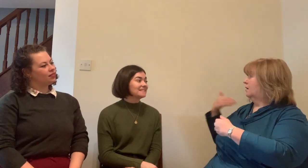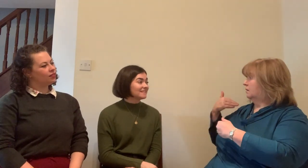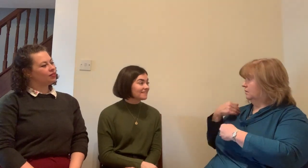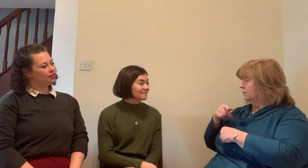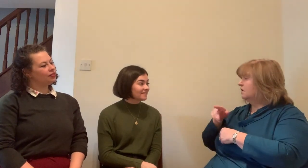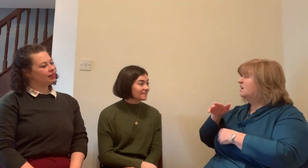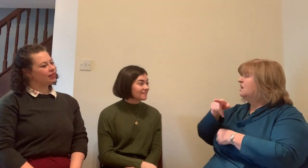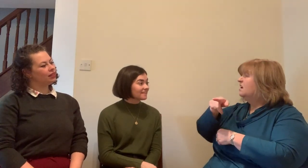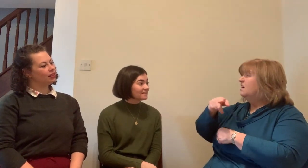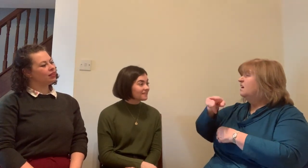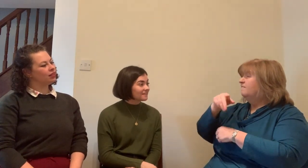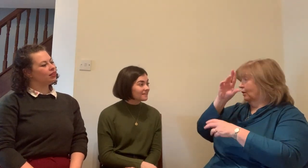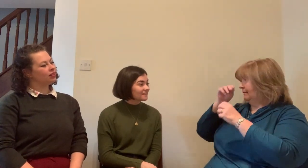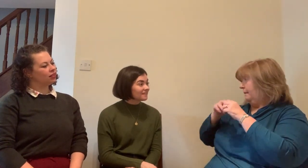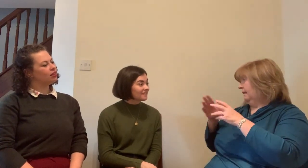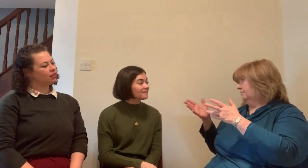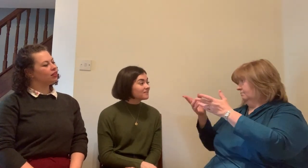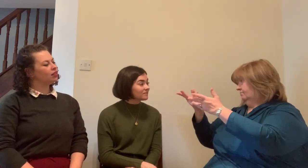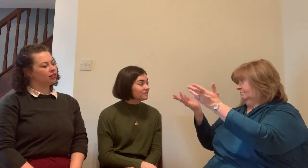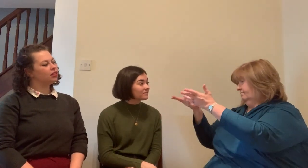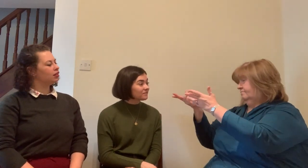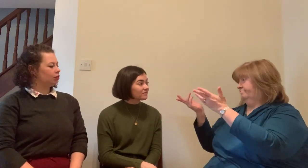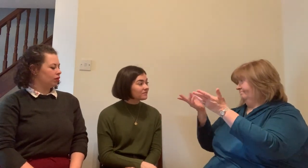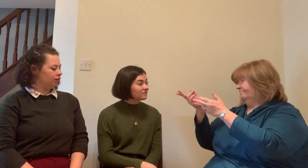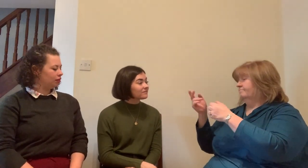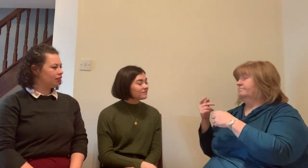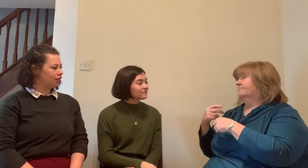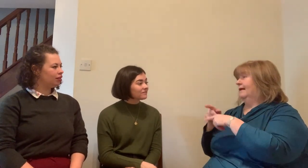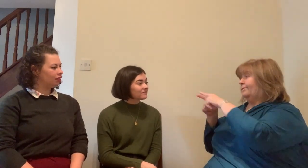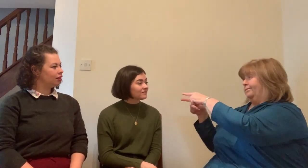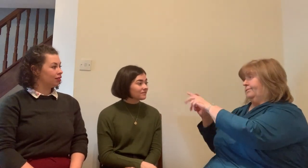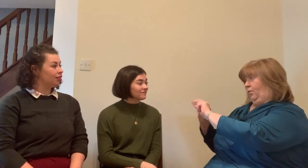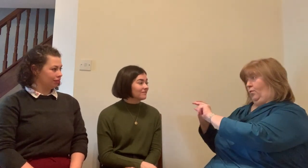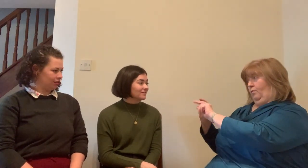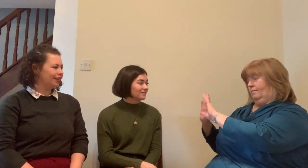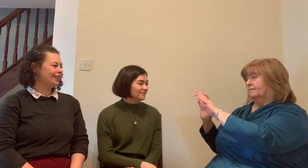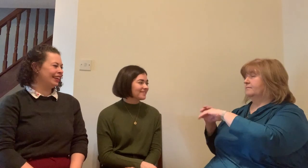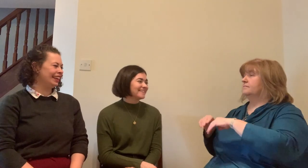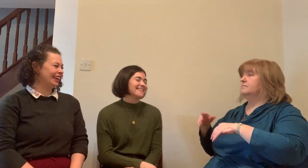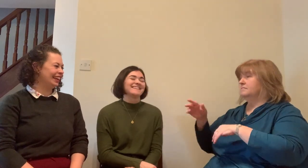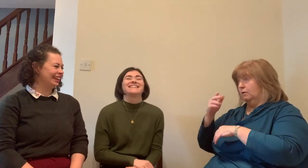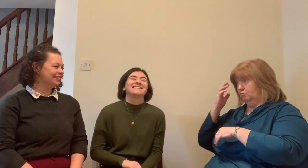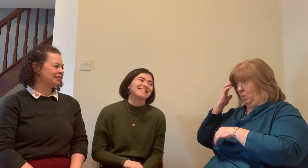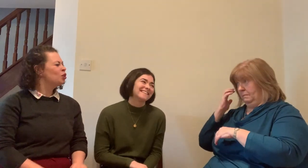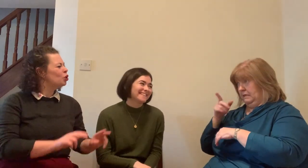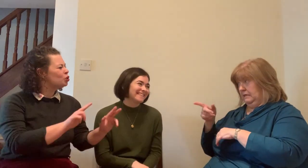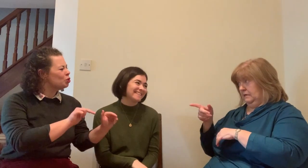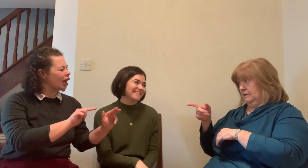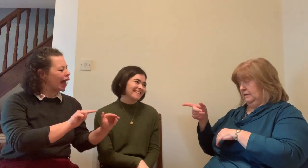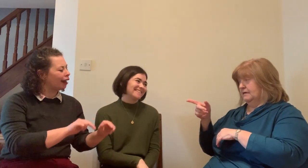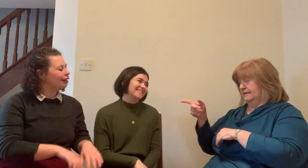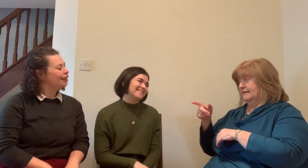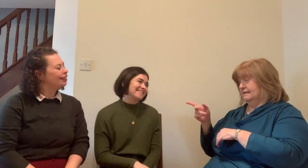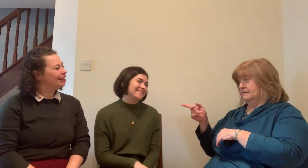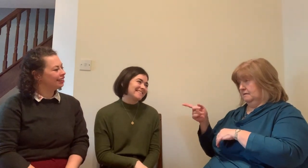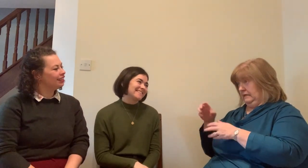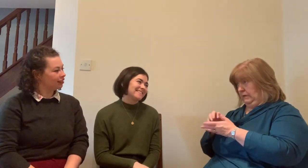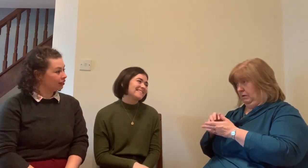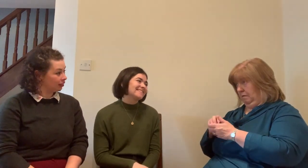the list is endless and I'm trying to think which one do I want to share with you in terms of how much impact it's had or